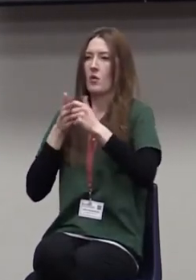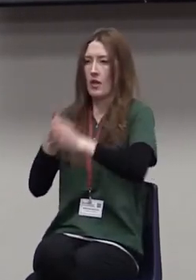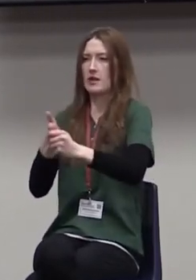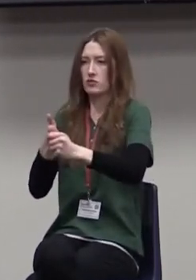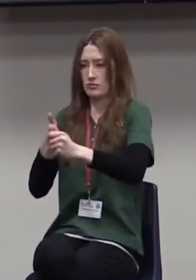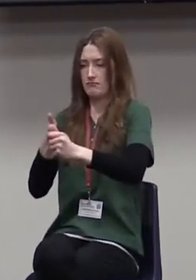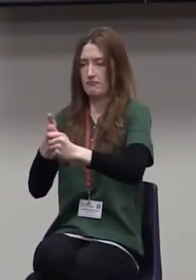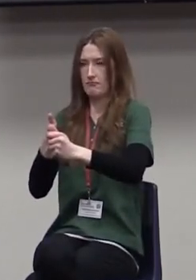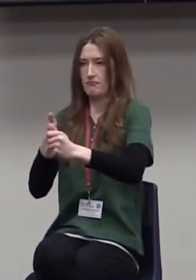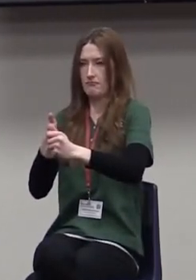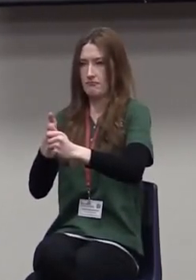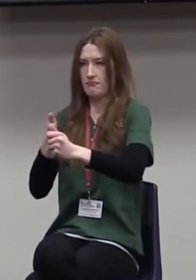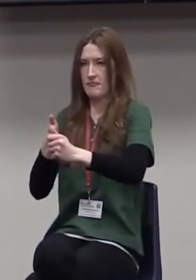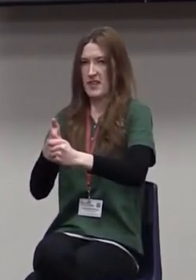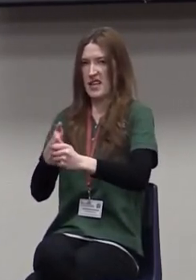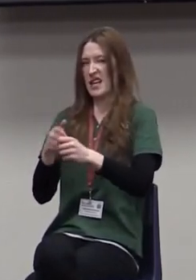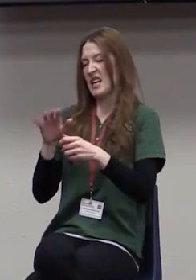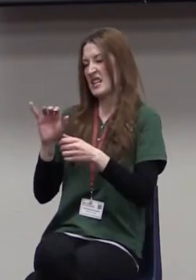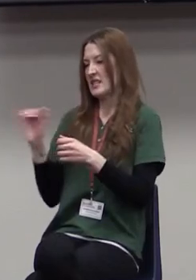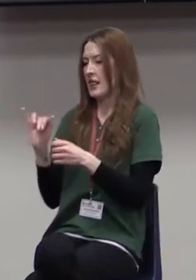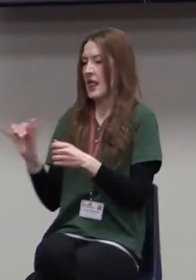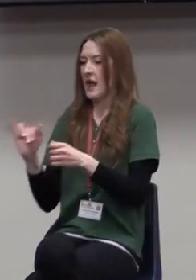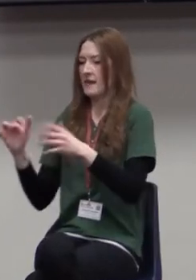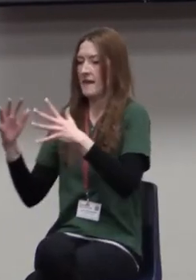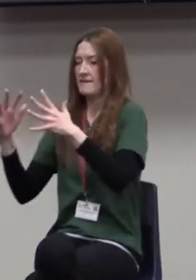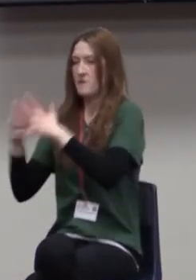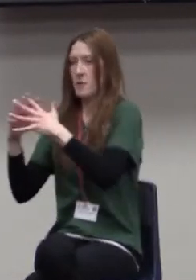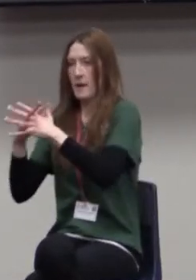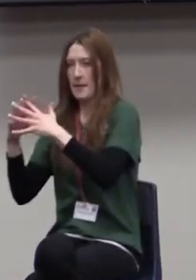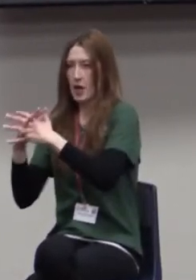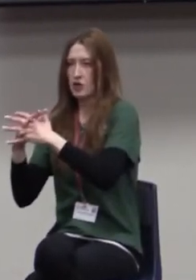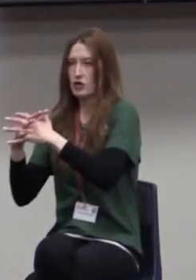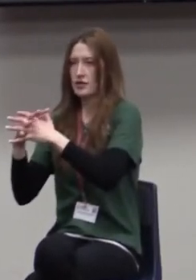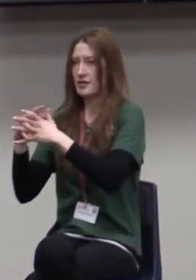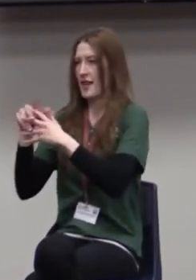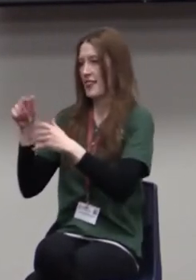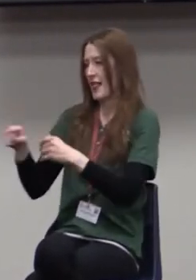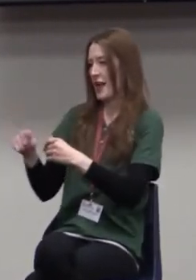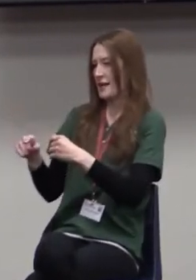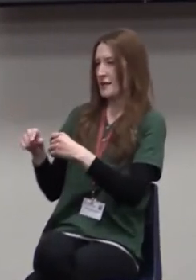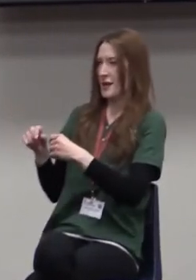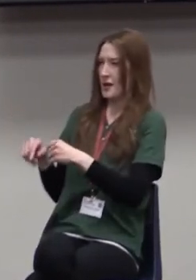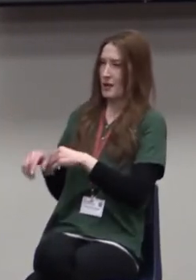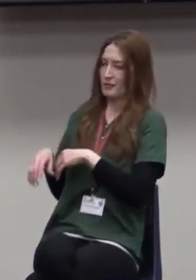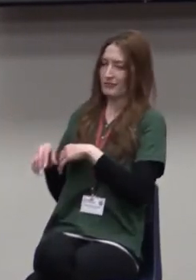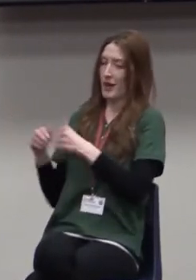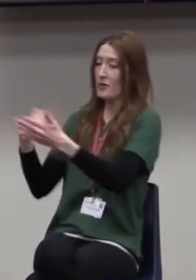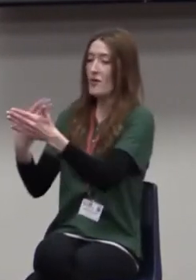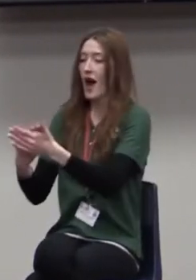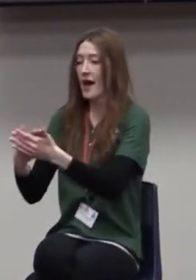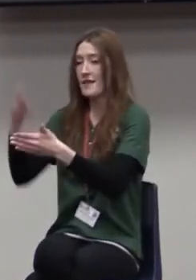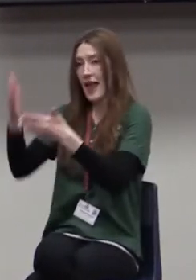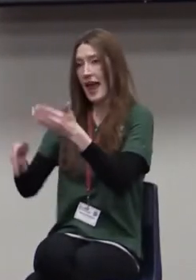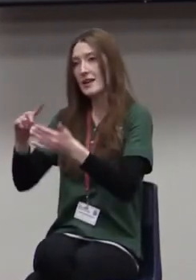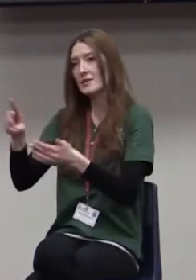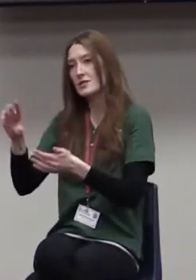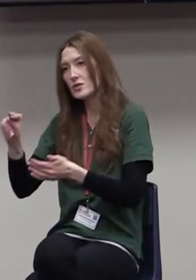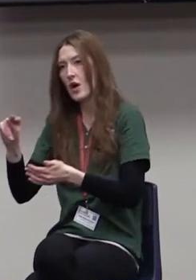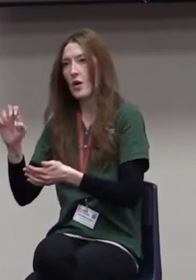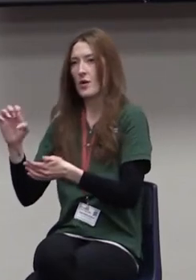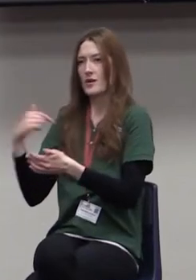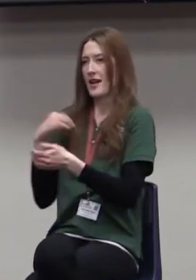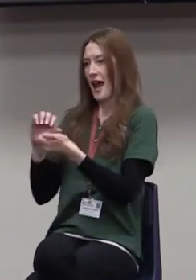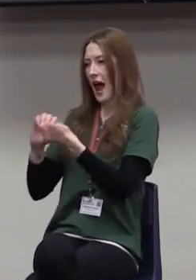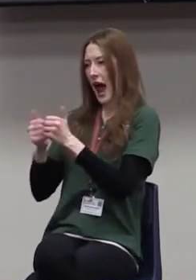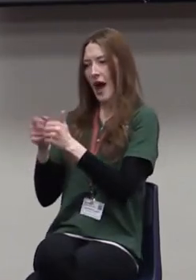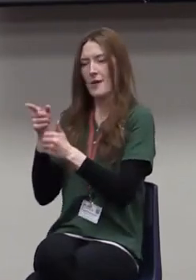football players. They get into the end zone and they celebrate. They do their dances and they spin the ball or they spike it or they jump up into the